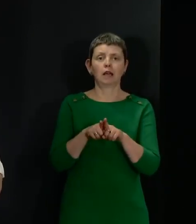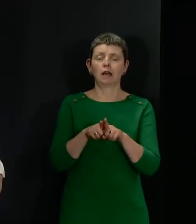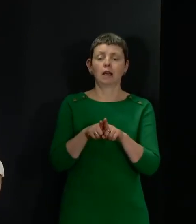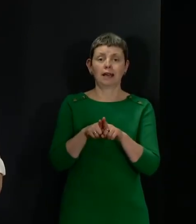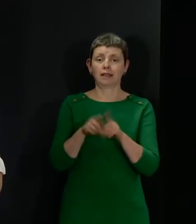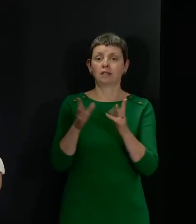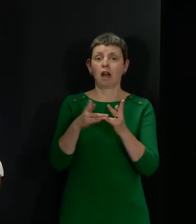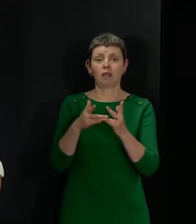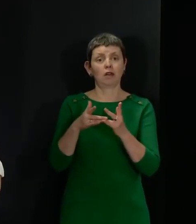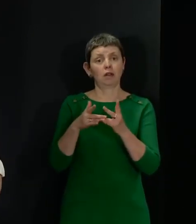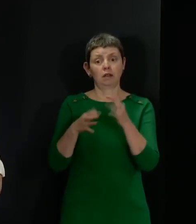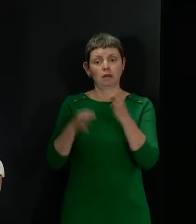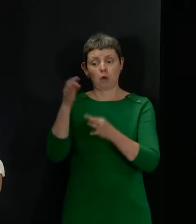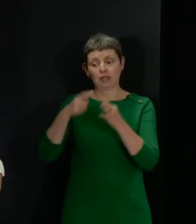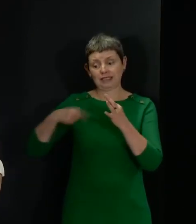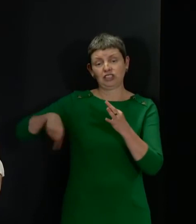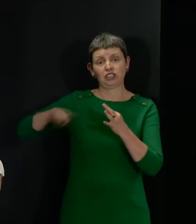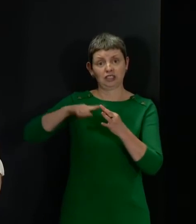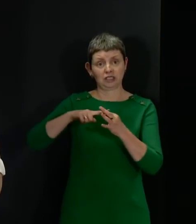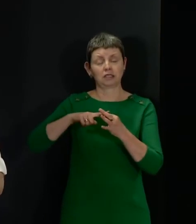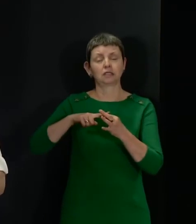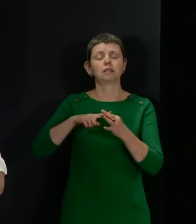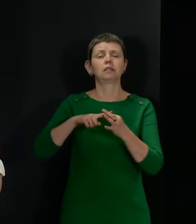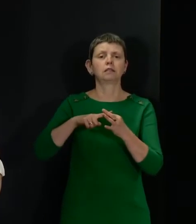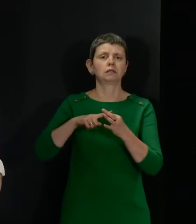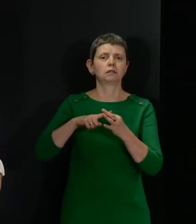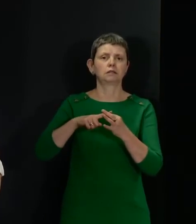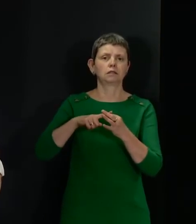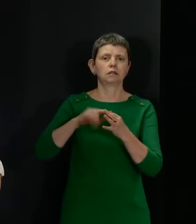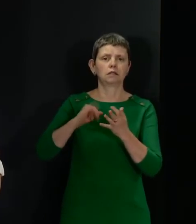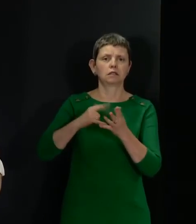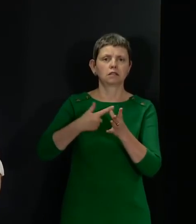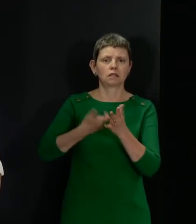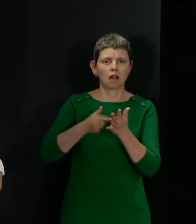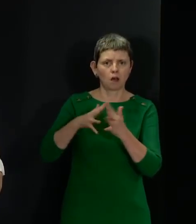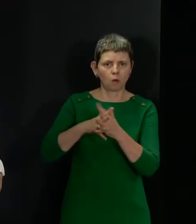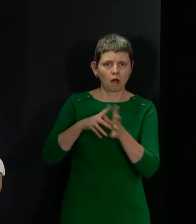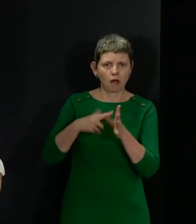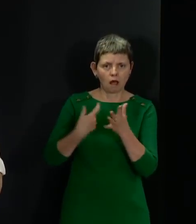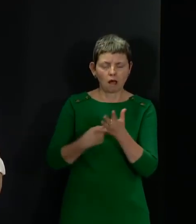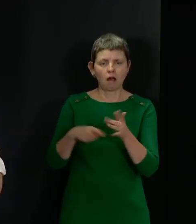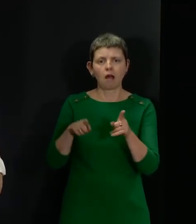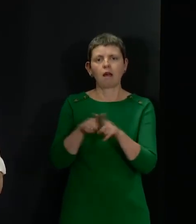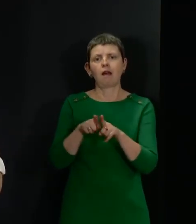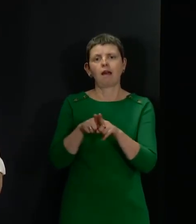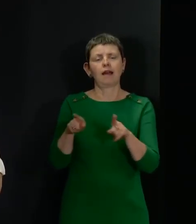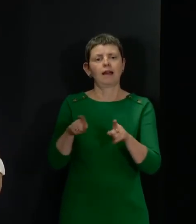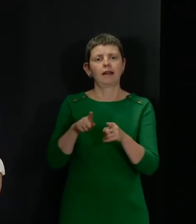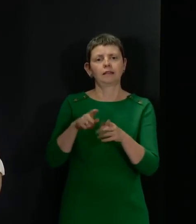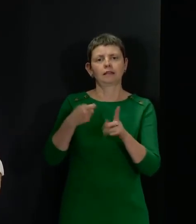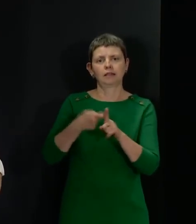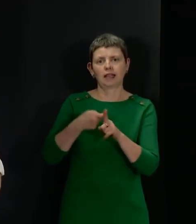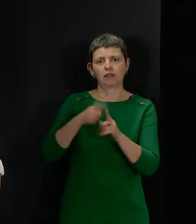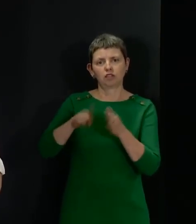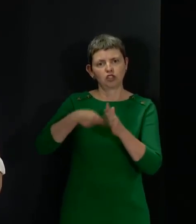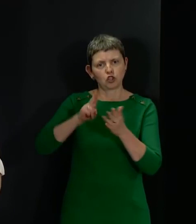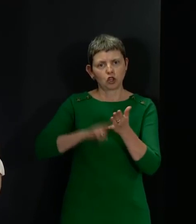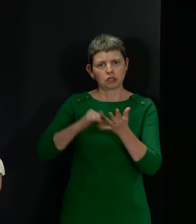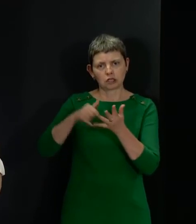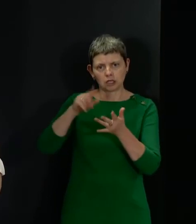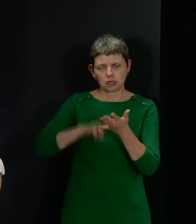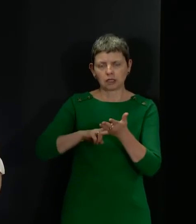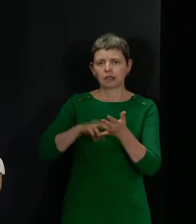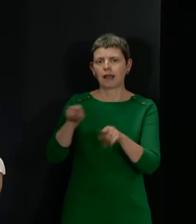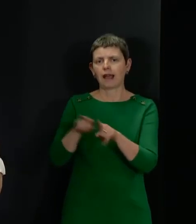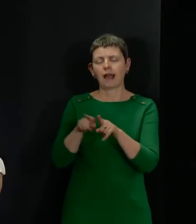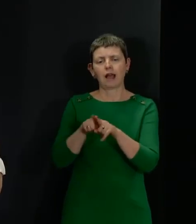from others, from Carrie Johnston, Sheik O'Bio's sister, and from Amar Anwar, the well-known